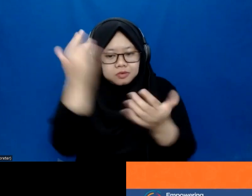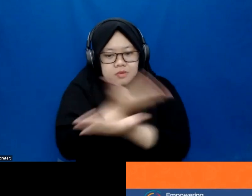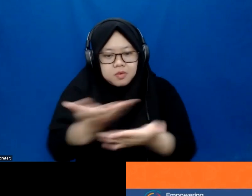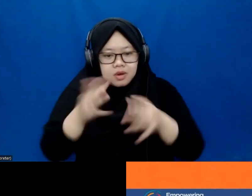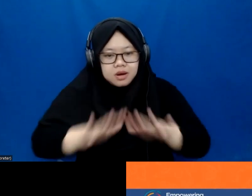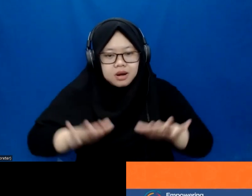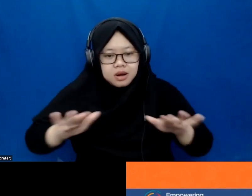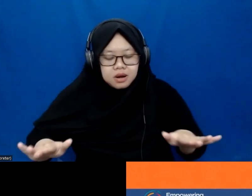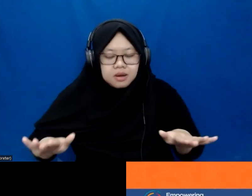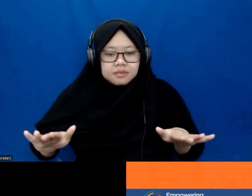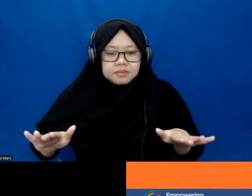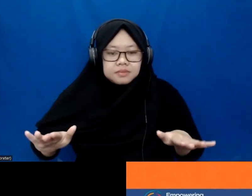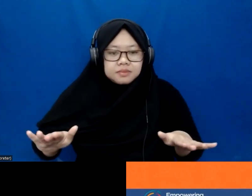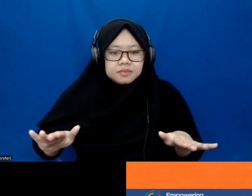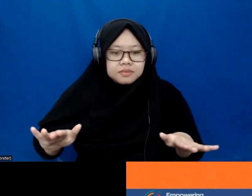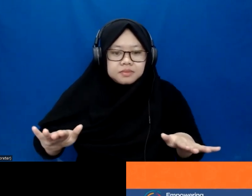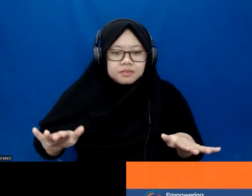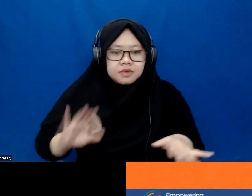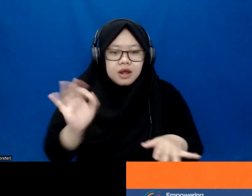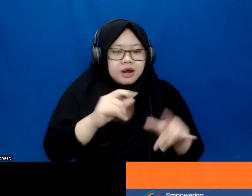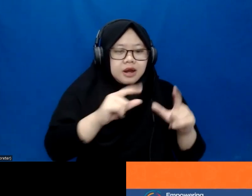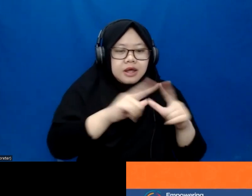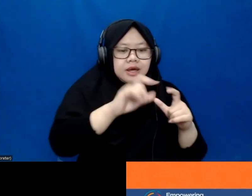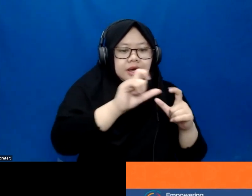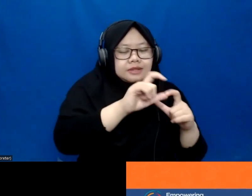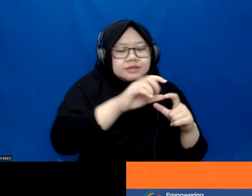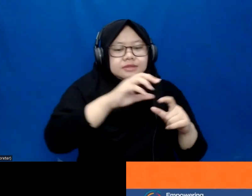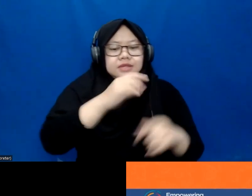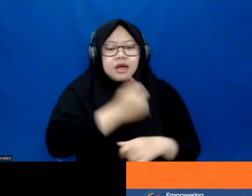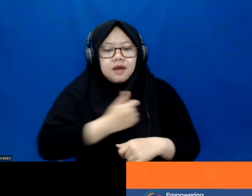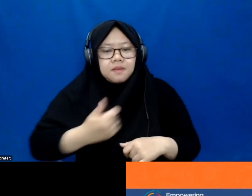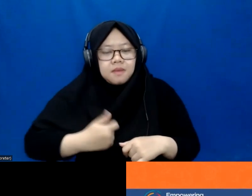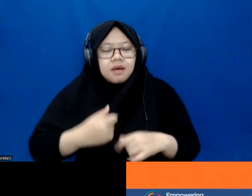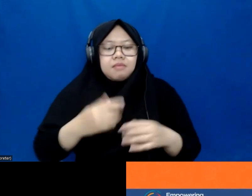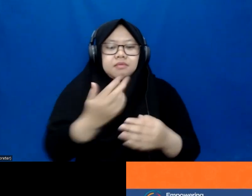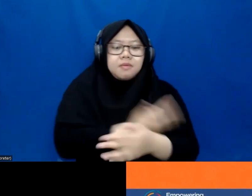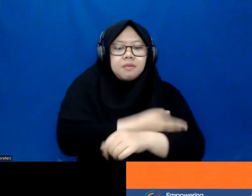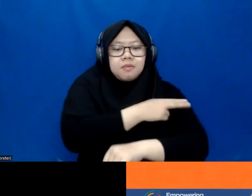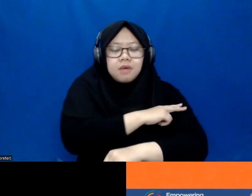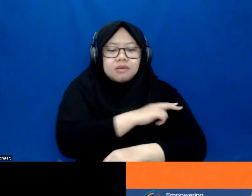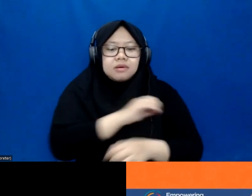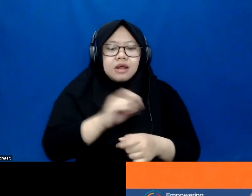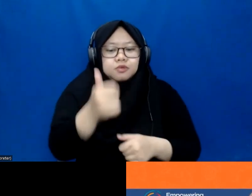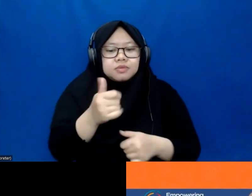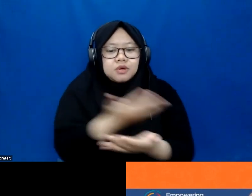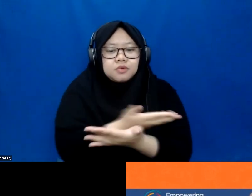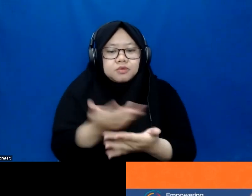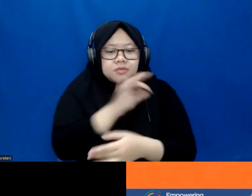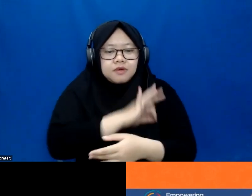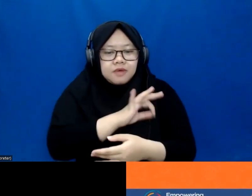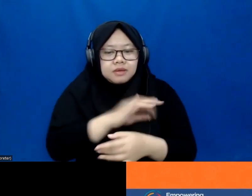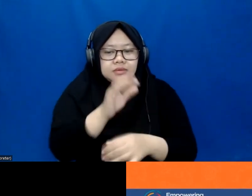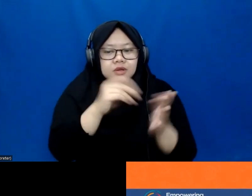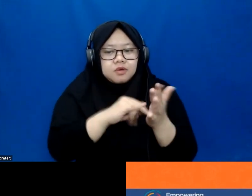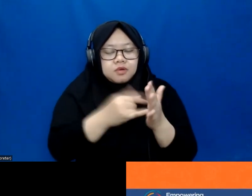regardless of, you know, race, religion, creed, you know, ability, you know, it should work for everybody. And that unfortunately